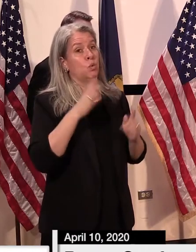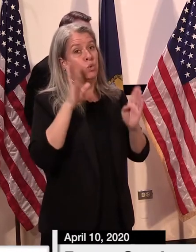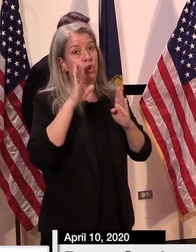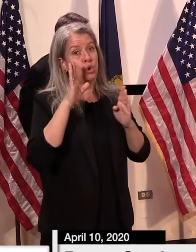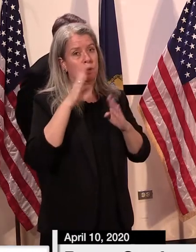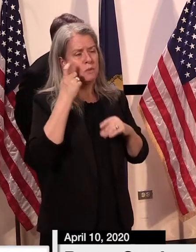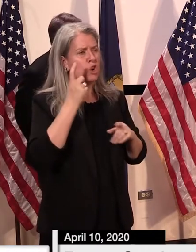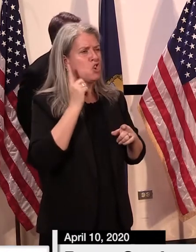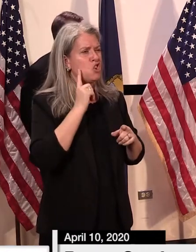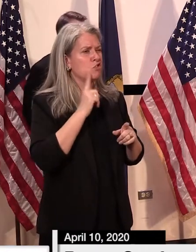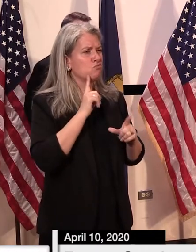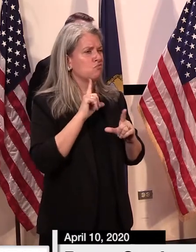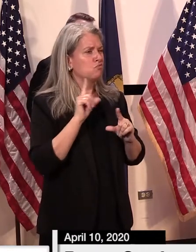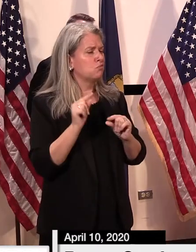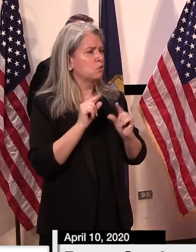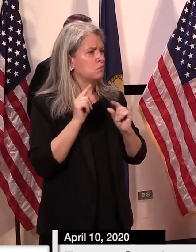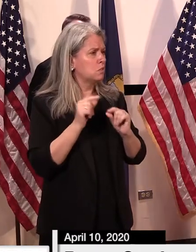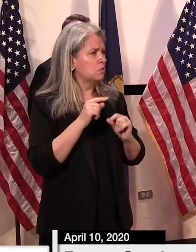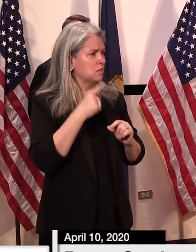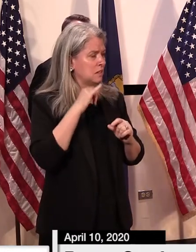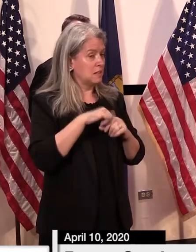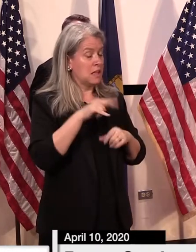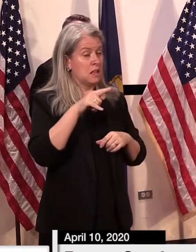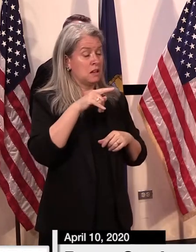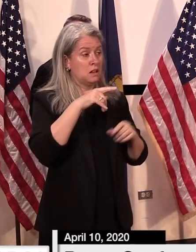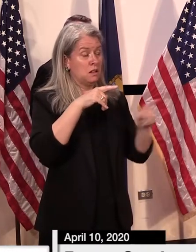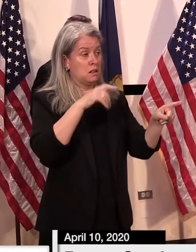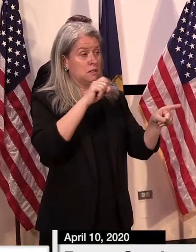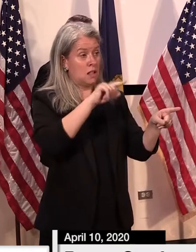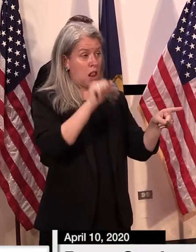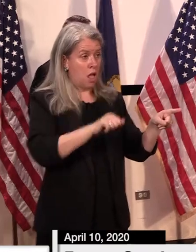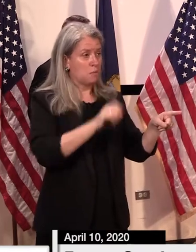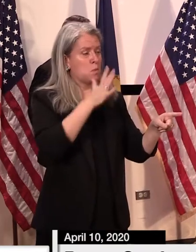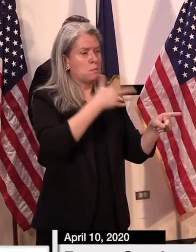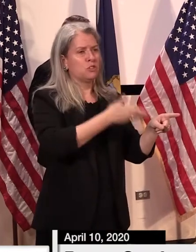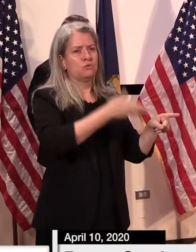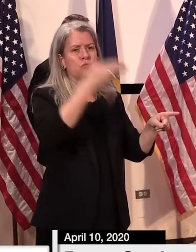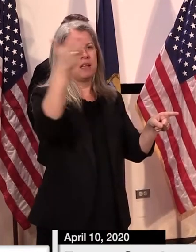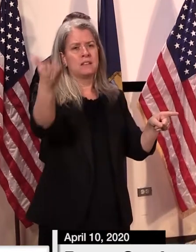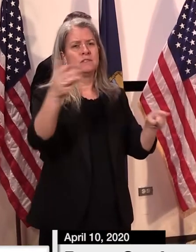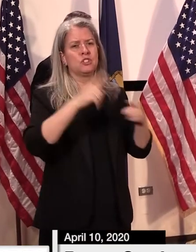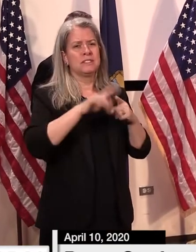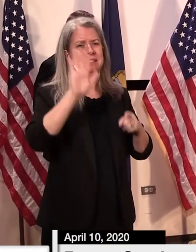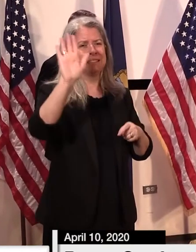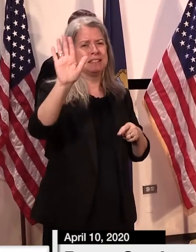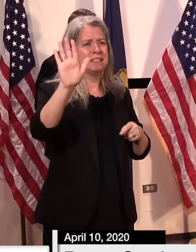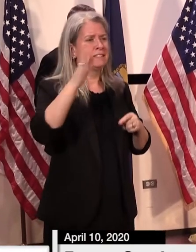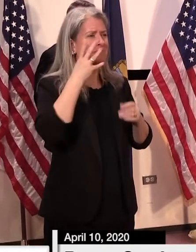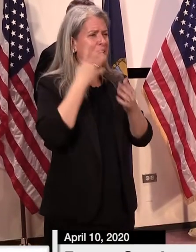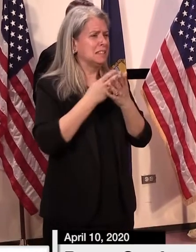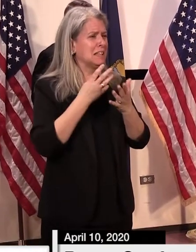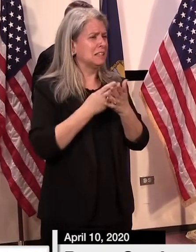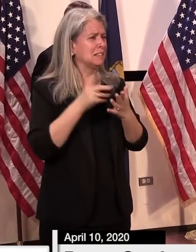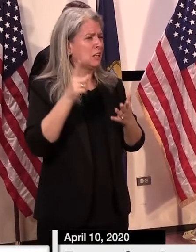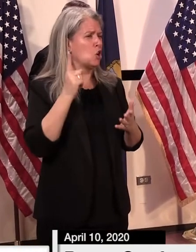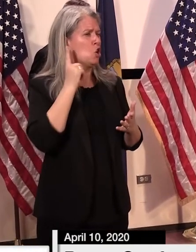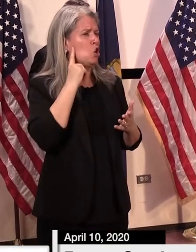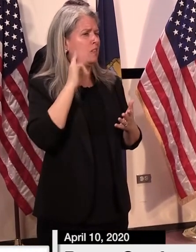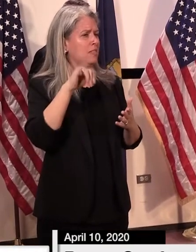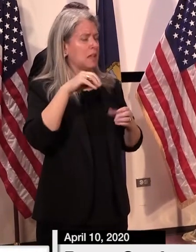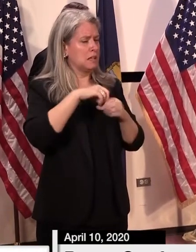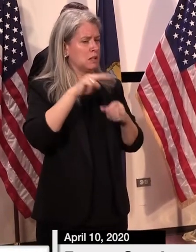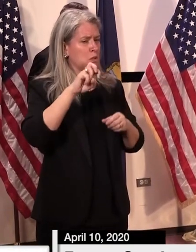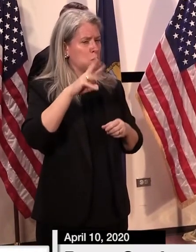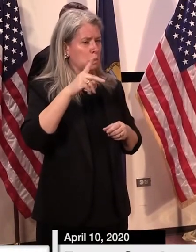because he had heard a rumor that inmates from St. Albans were being transferred to his facility. And so I wondered